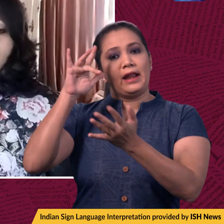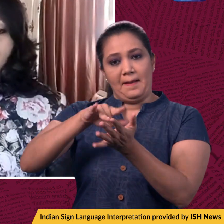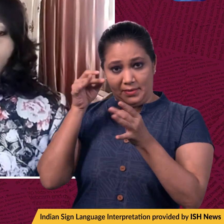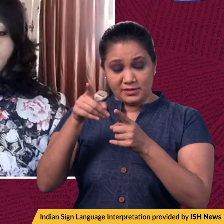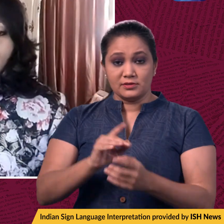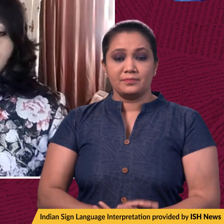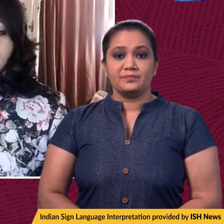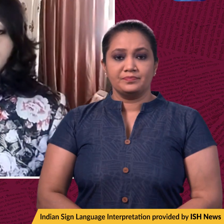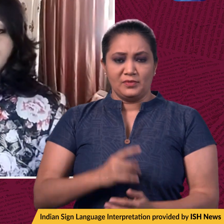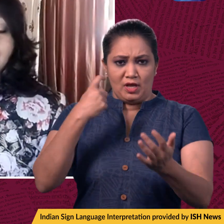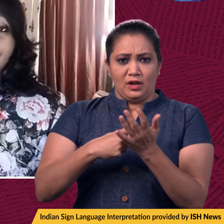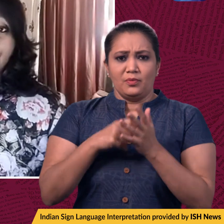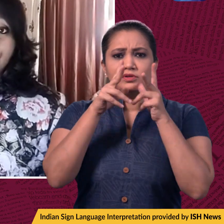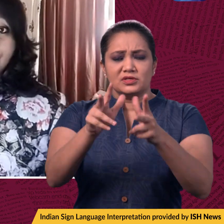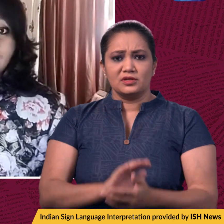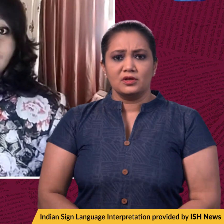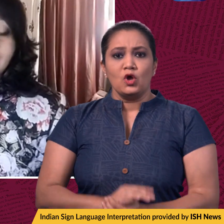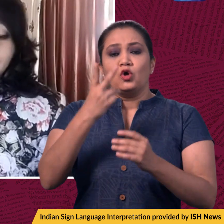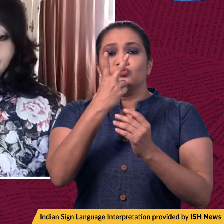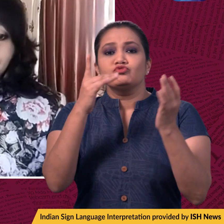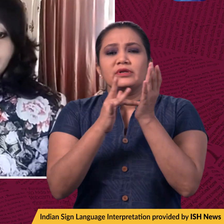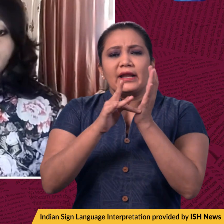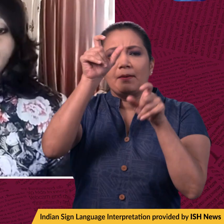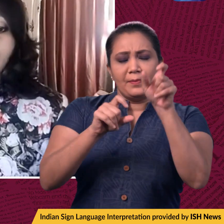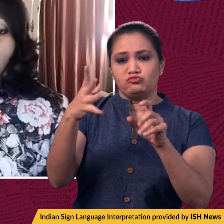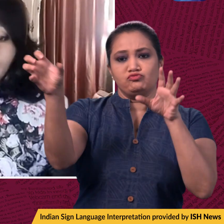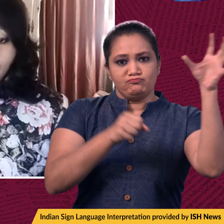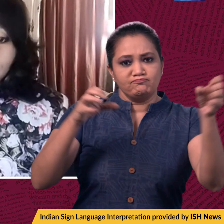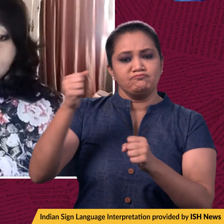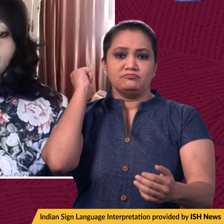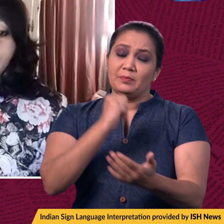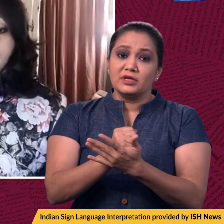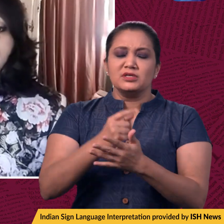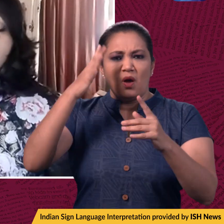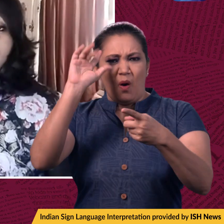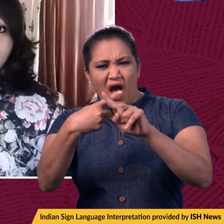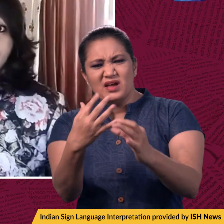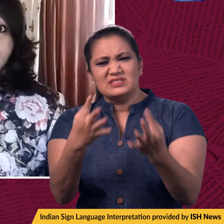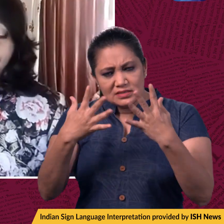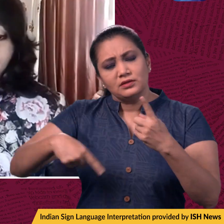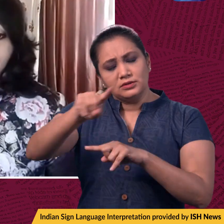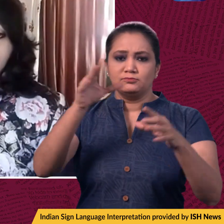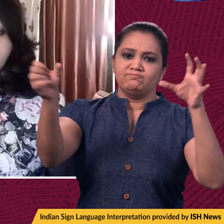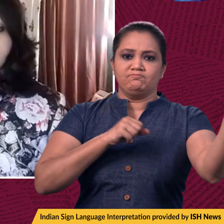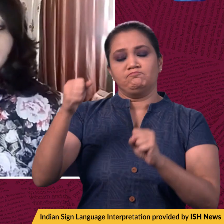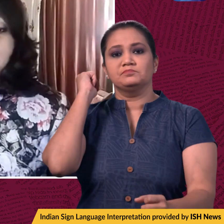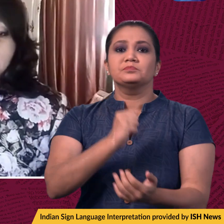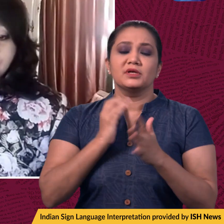Now, the court ordered that two technical experts who are well versed will be with the instrumentation and dam